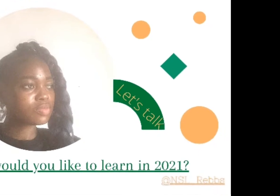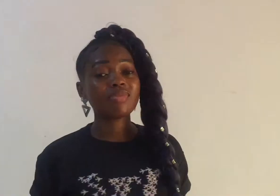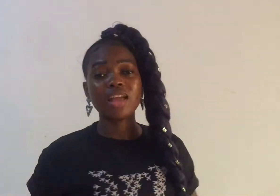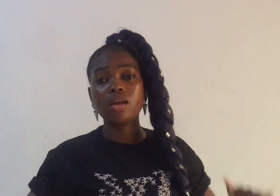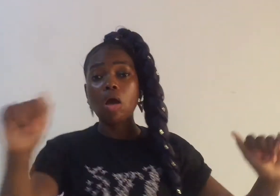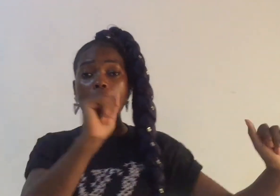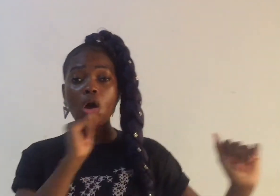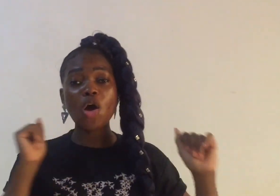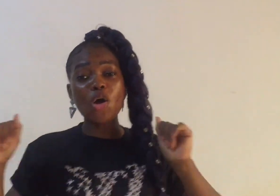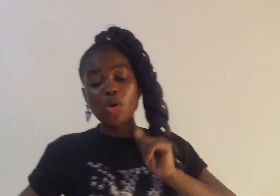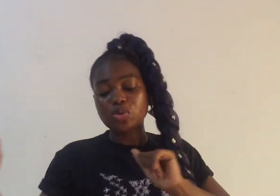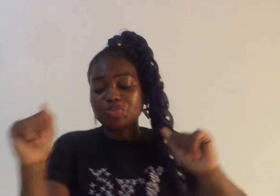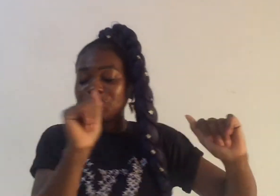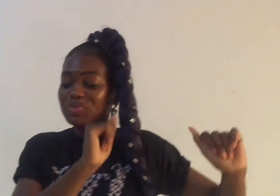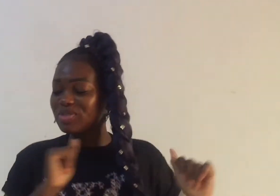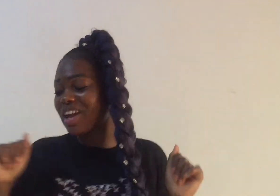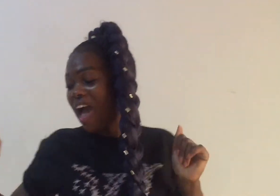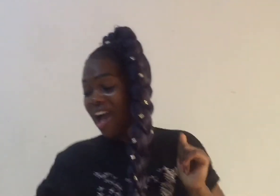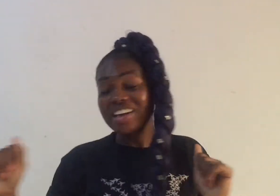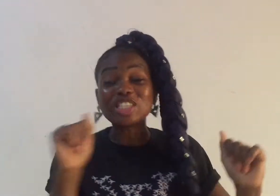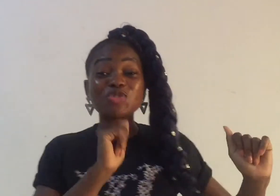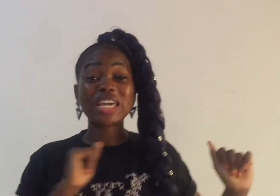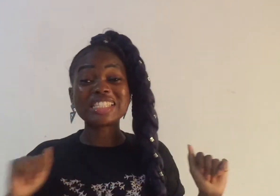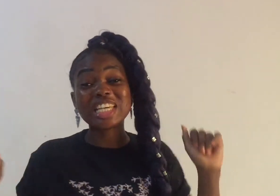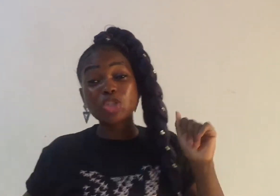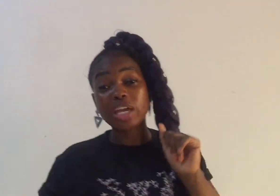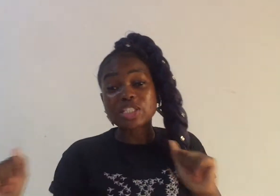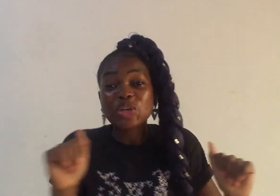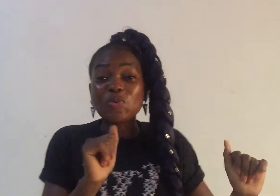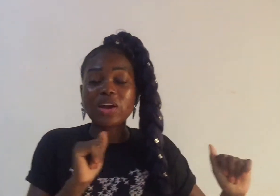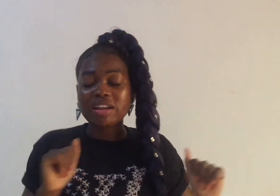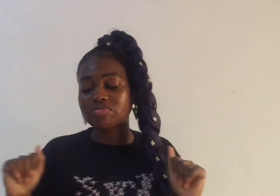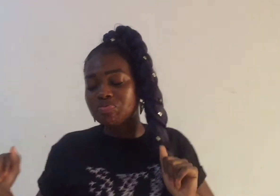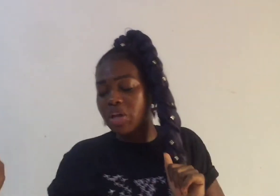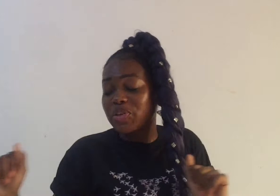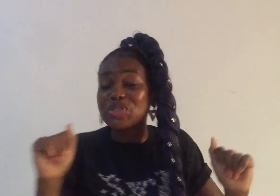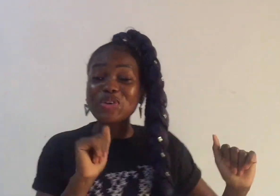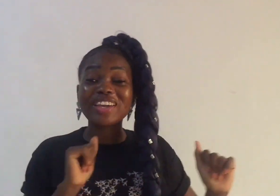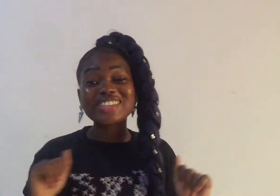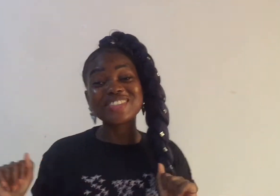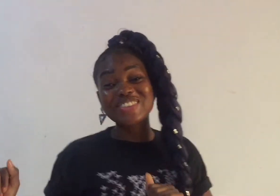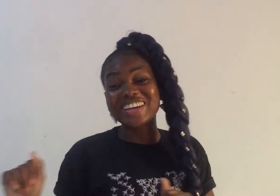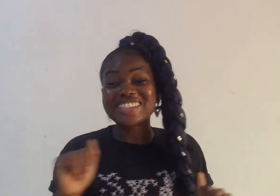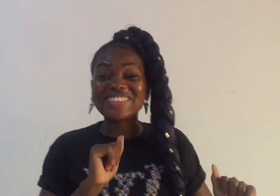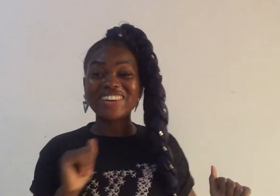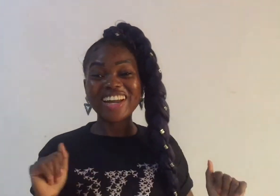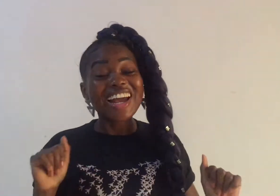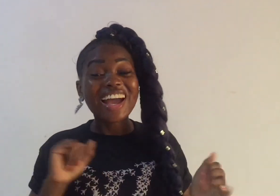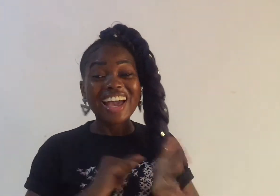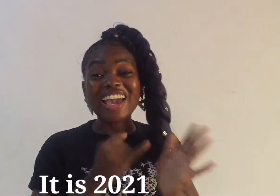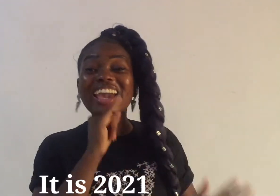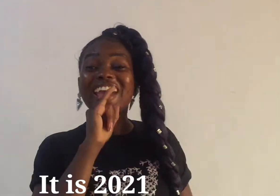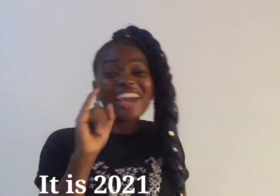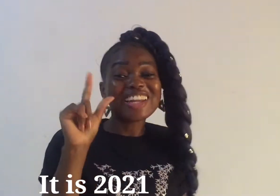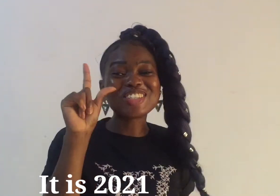oh it's 2021 it is